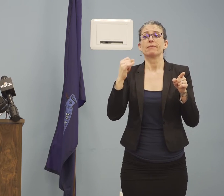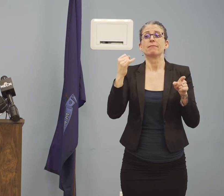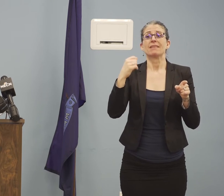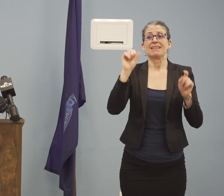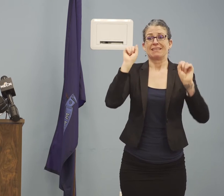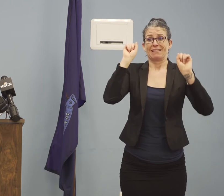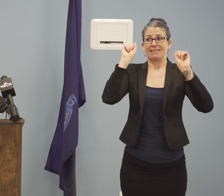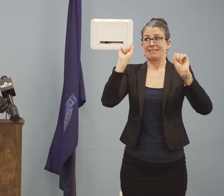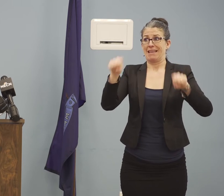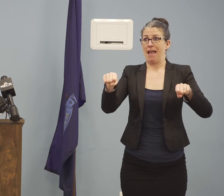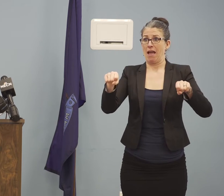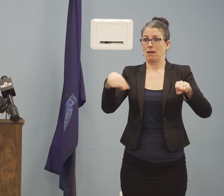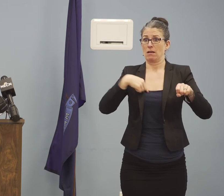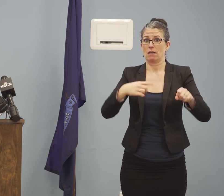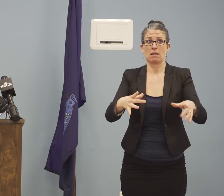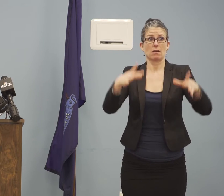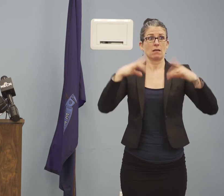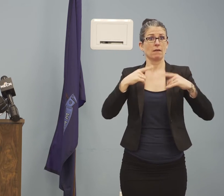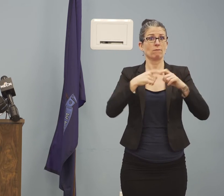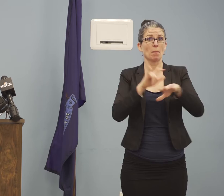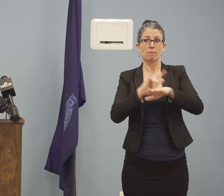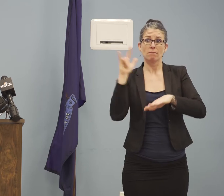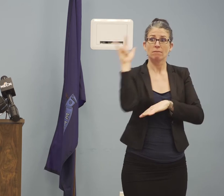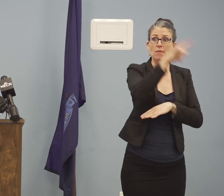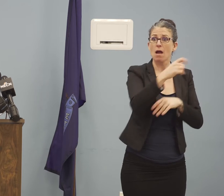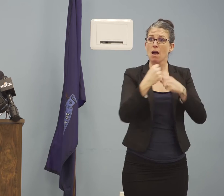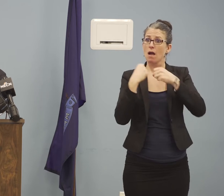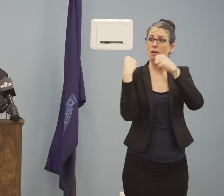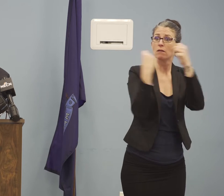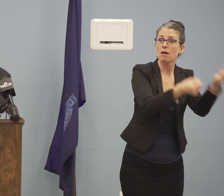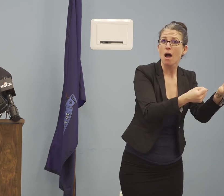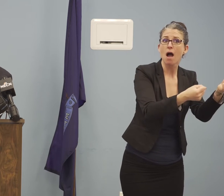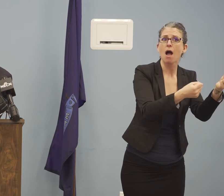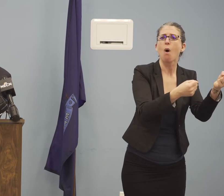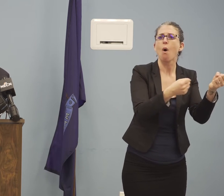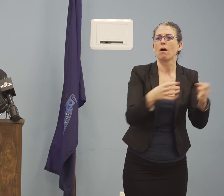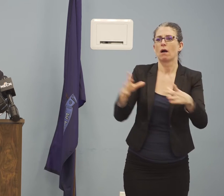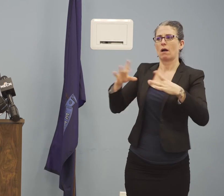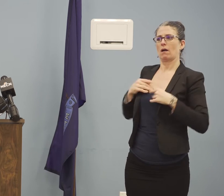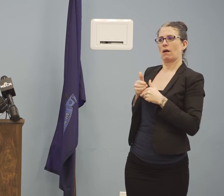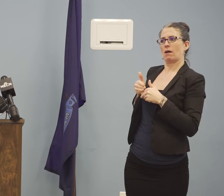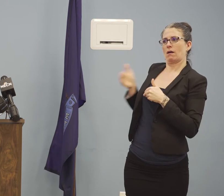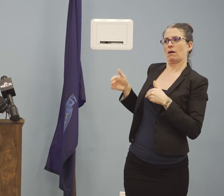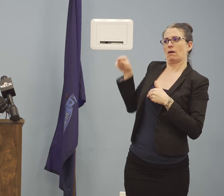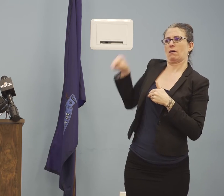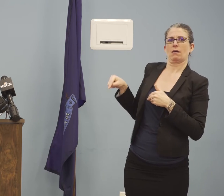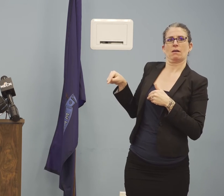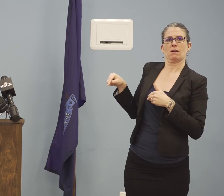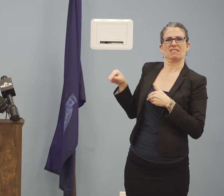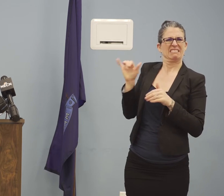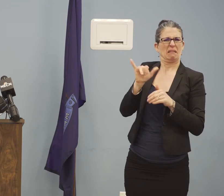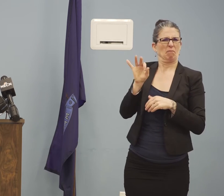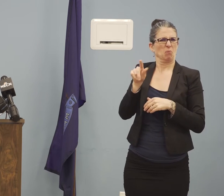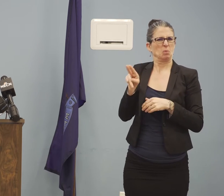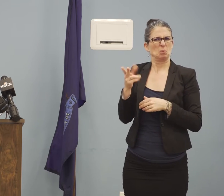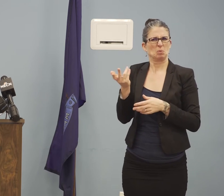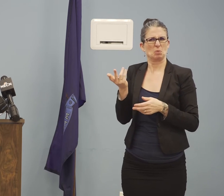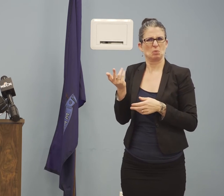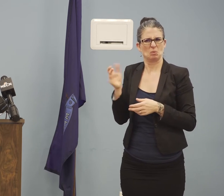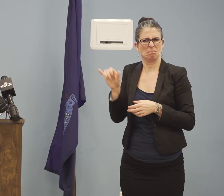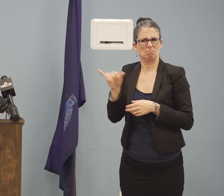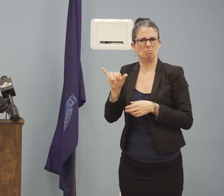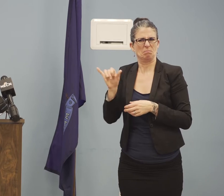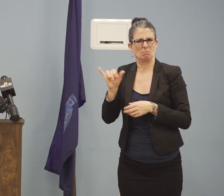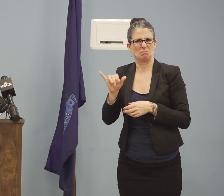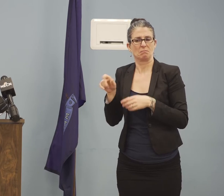you who traveled somewhere recently. And that's what we've seen in Cumberland County. And given what we've seen elsewhere, what we expect to happen